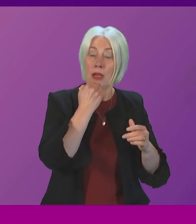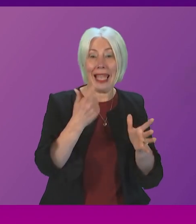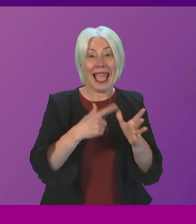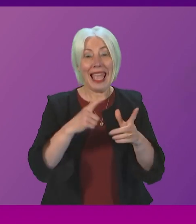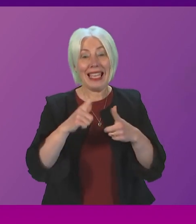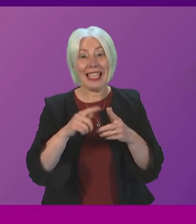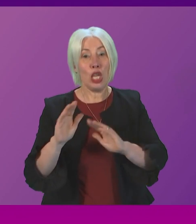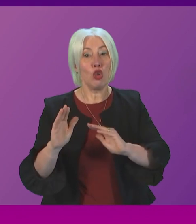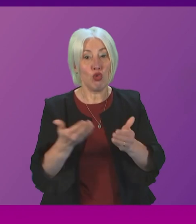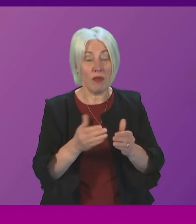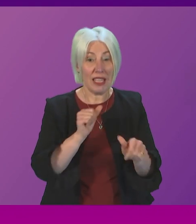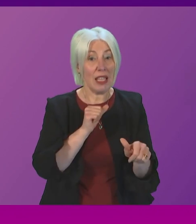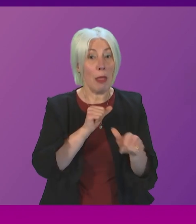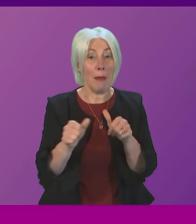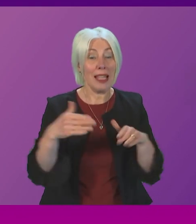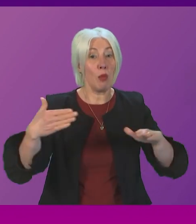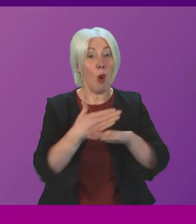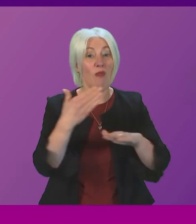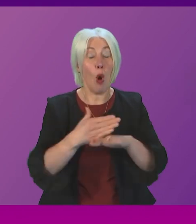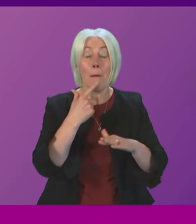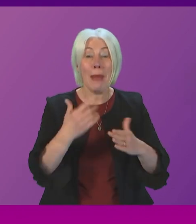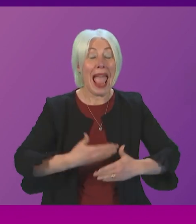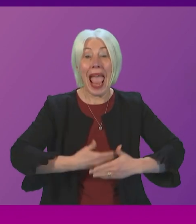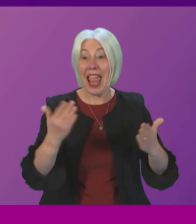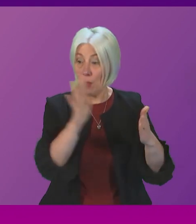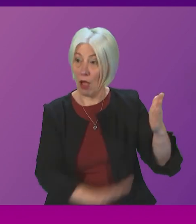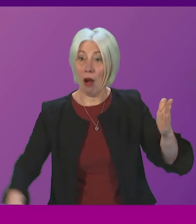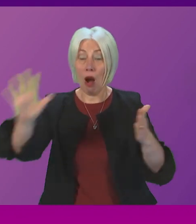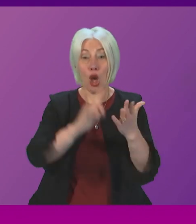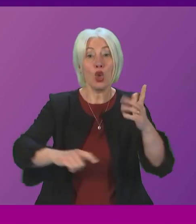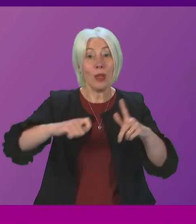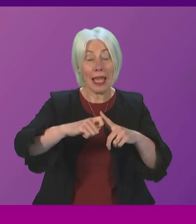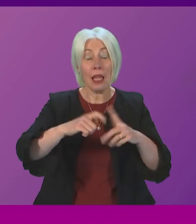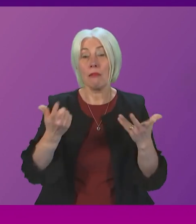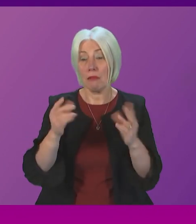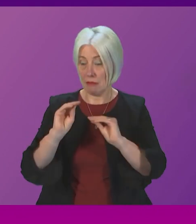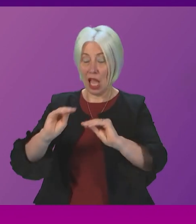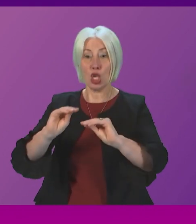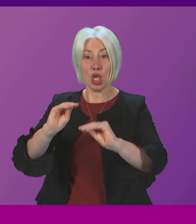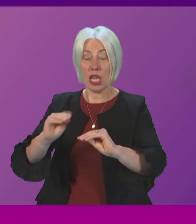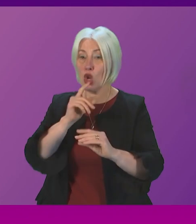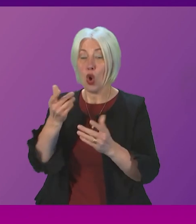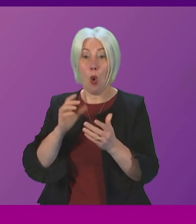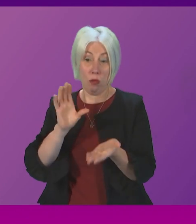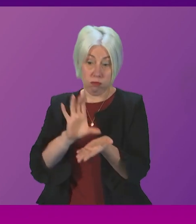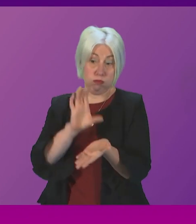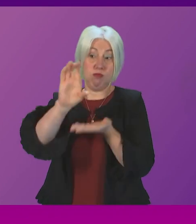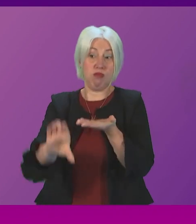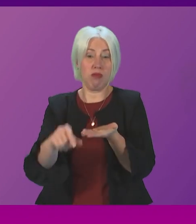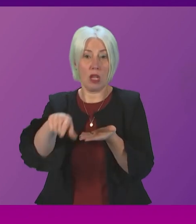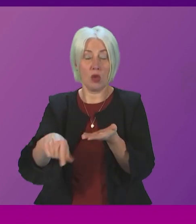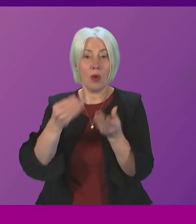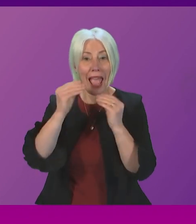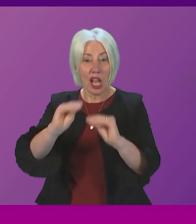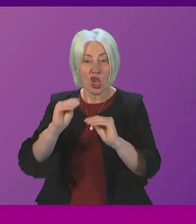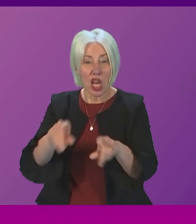services of course continue to be the best performing anywhere in the UK in terms of education not just record investment in education but